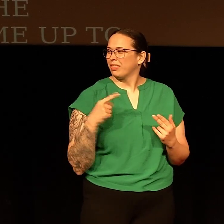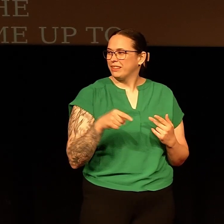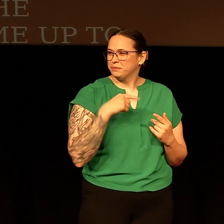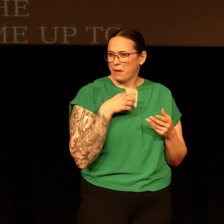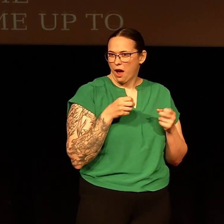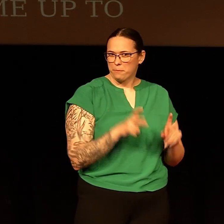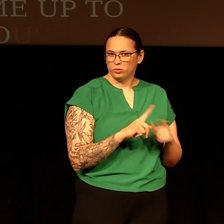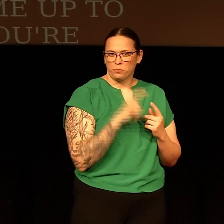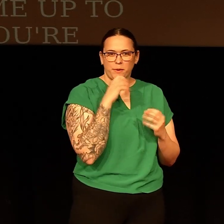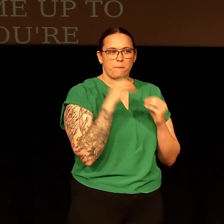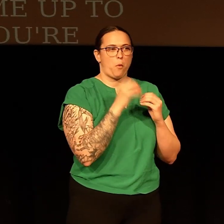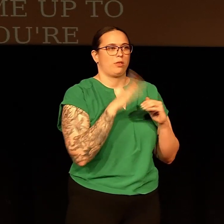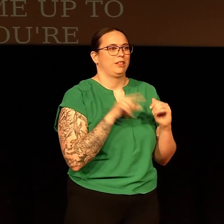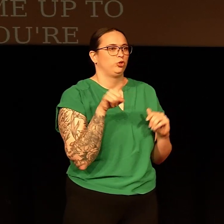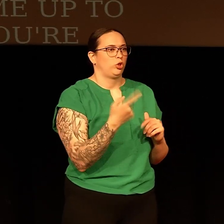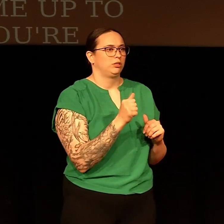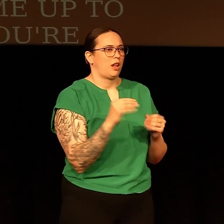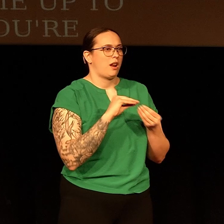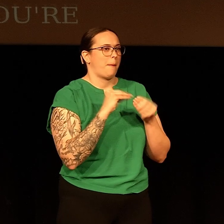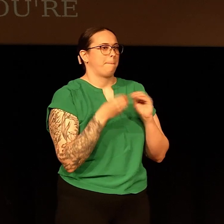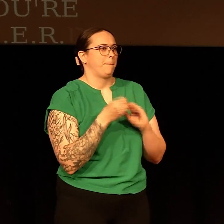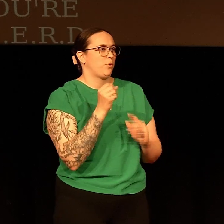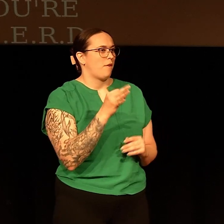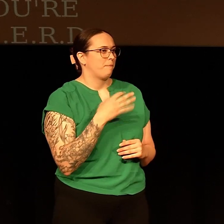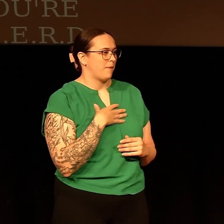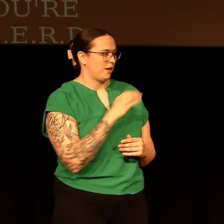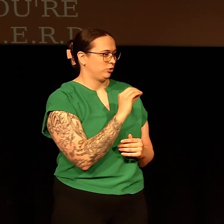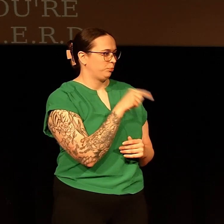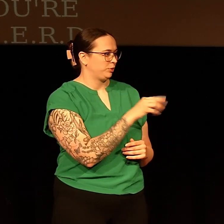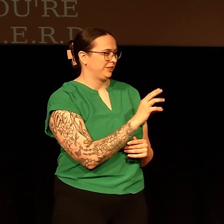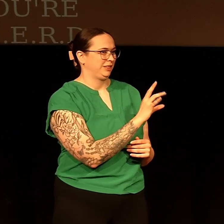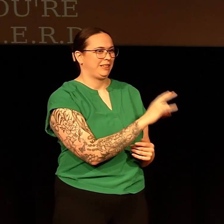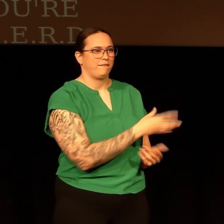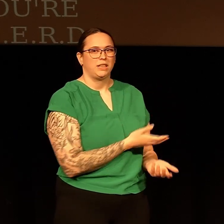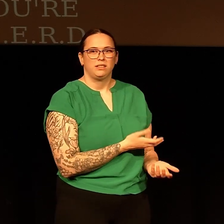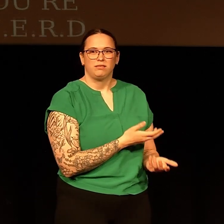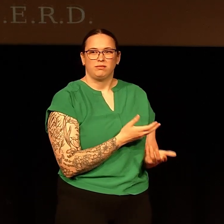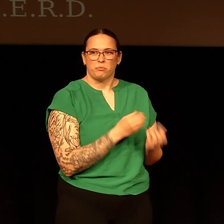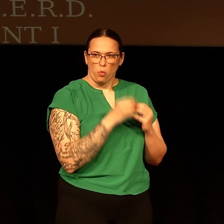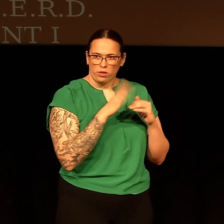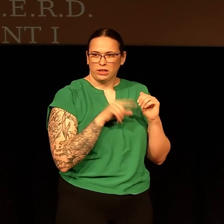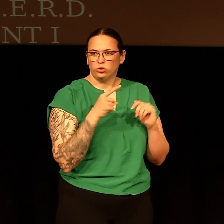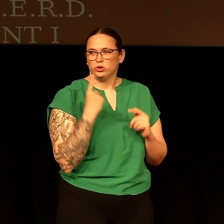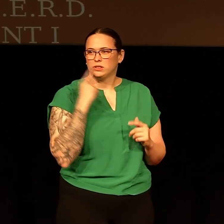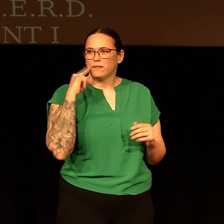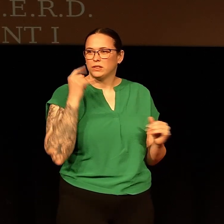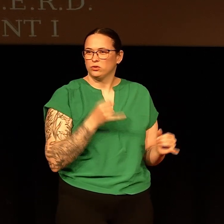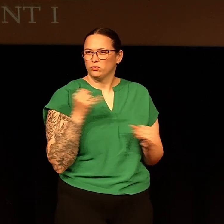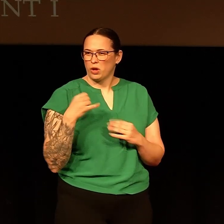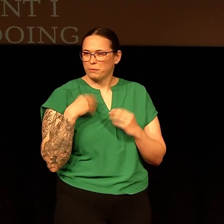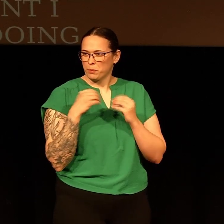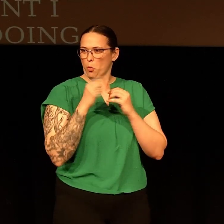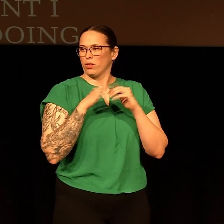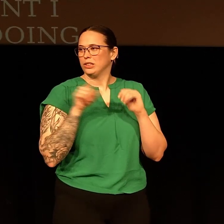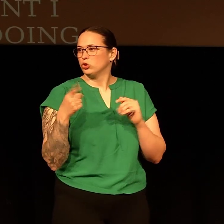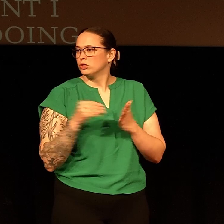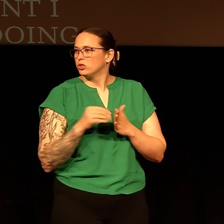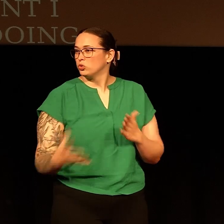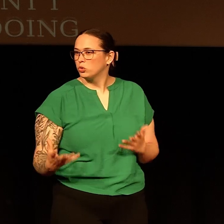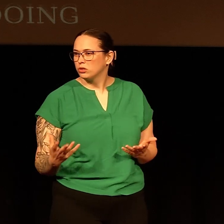maybe this is my opportunity to be more than just a number, than my .67 GPA. More than just a deaf individual. More than